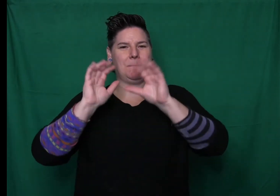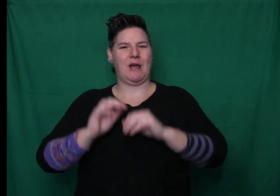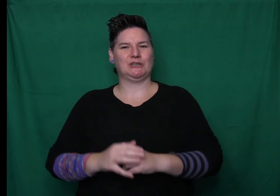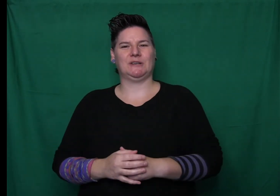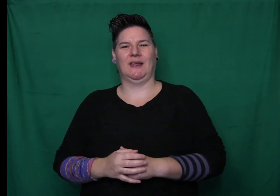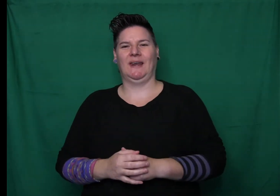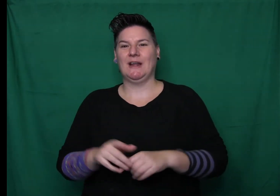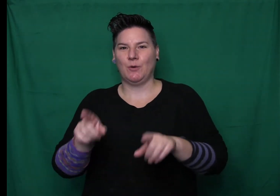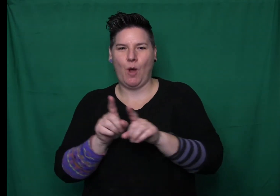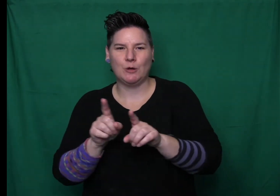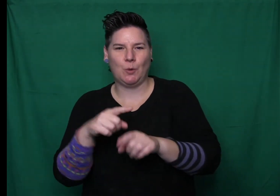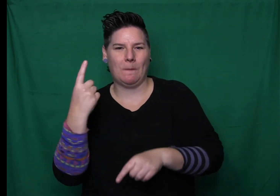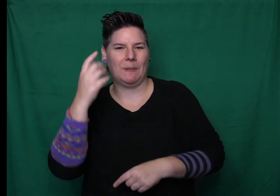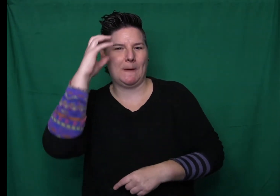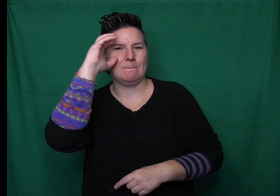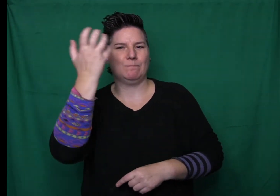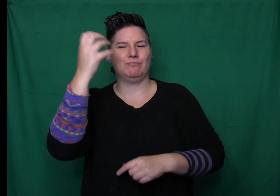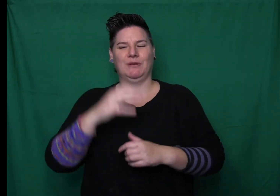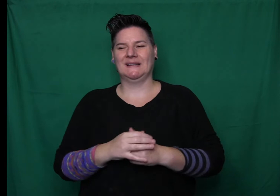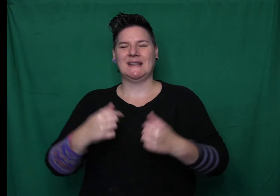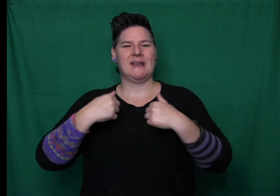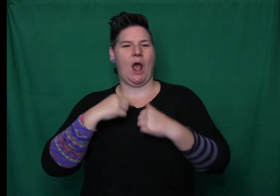Dorry put the broom across the top of the two chairs.